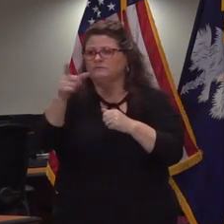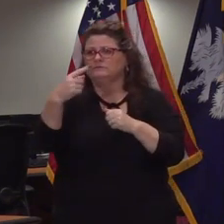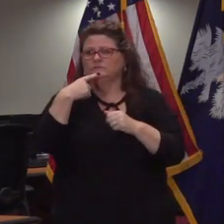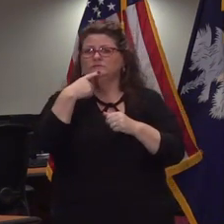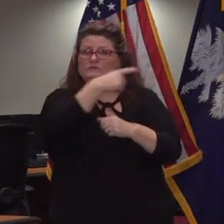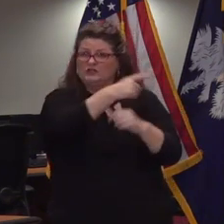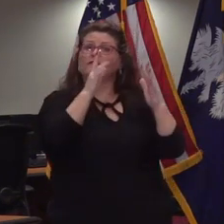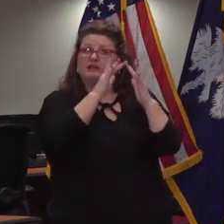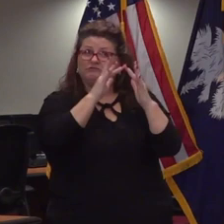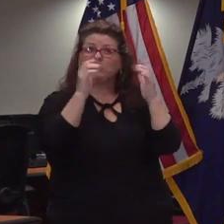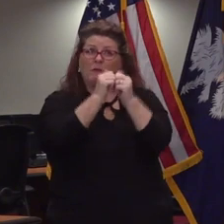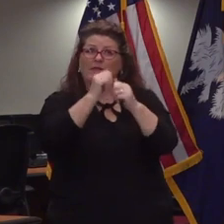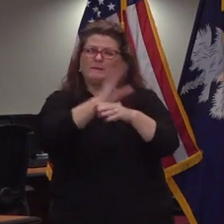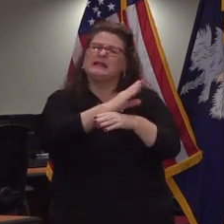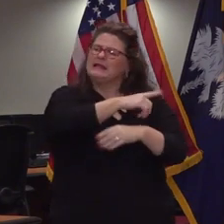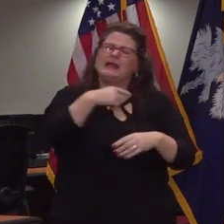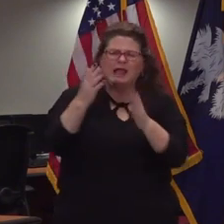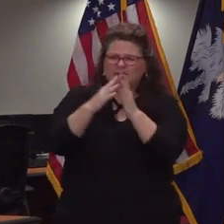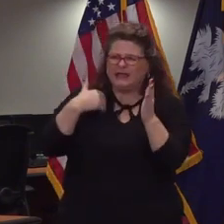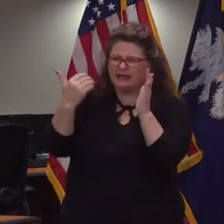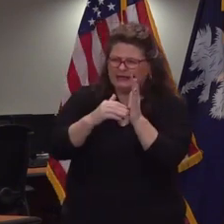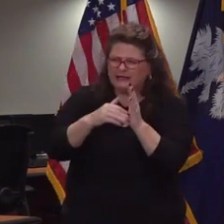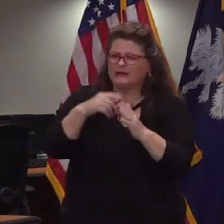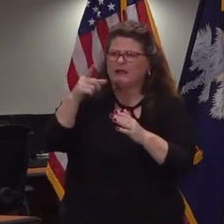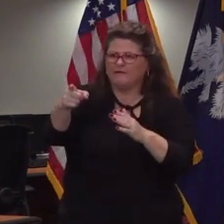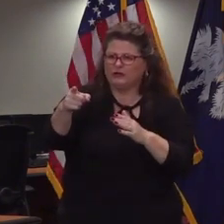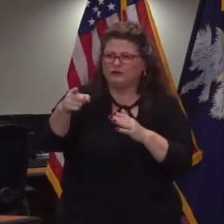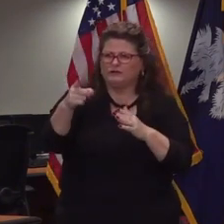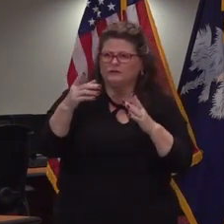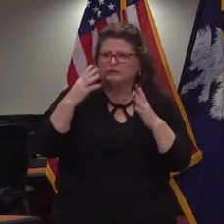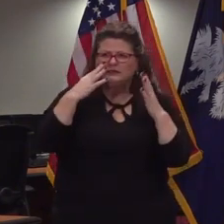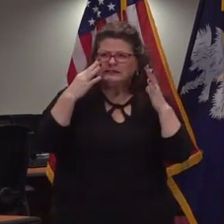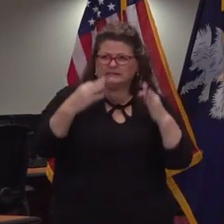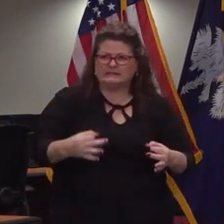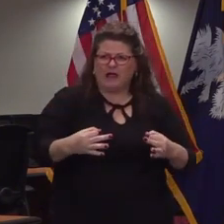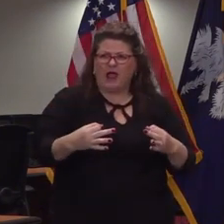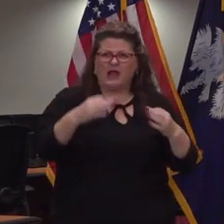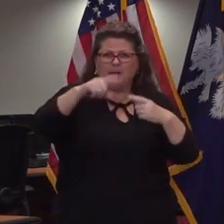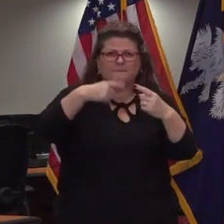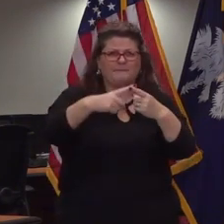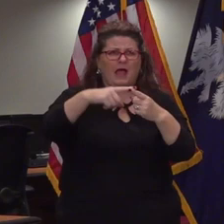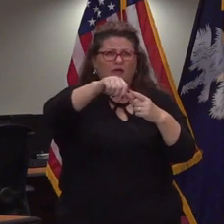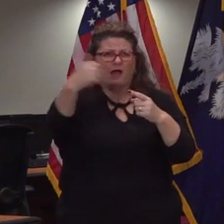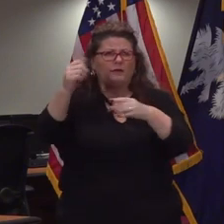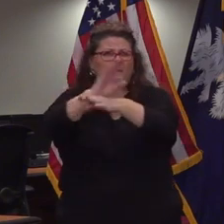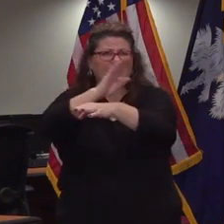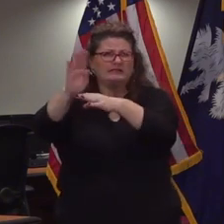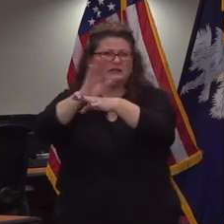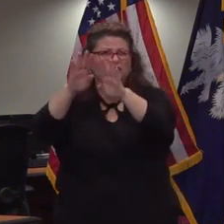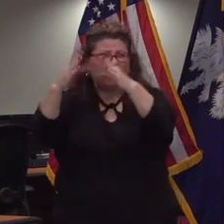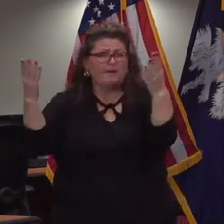have you made a decision on when or or whether that we we